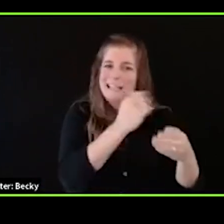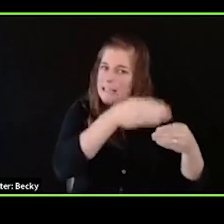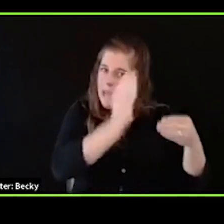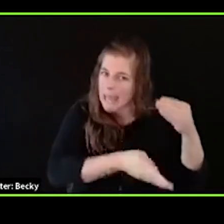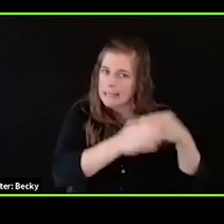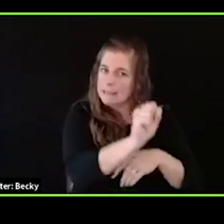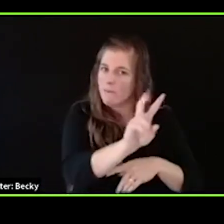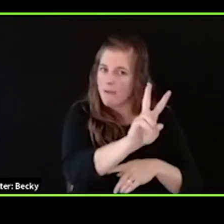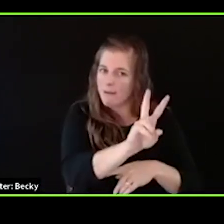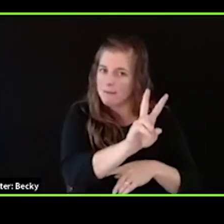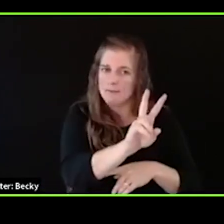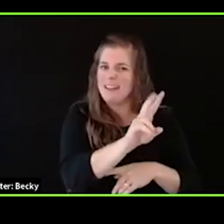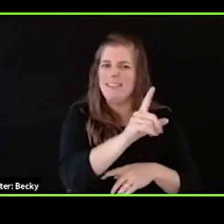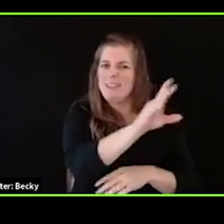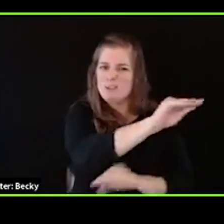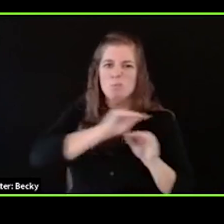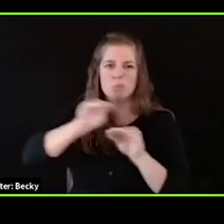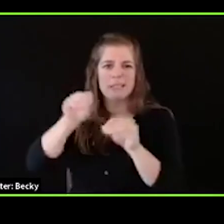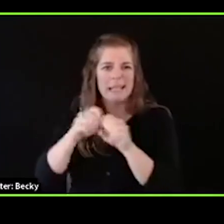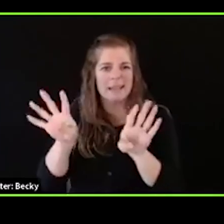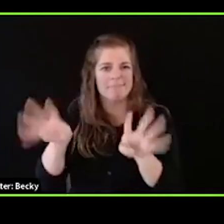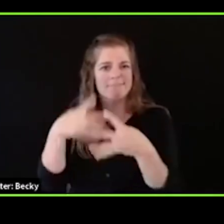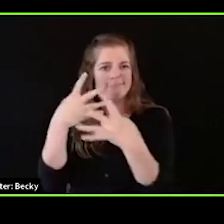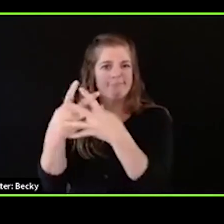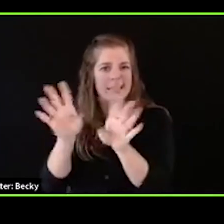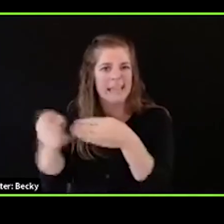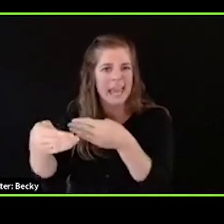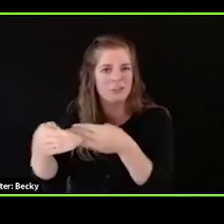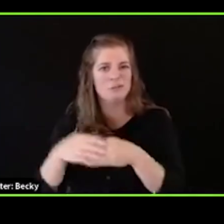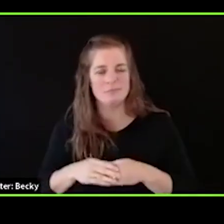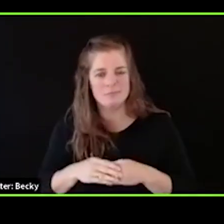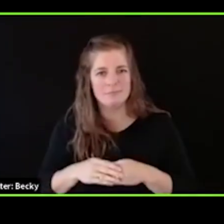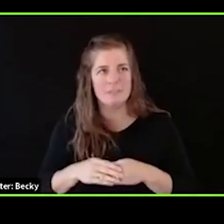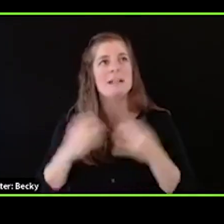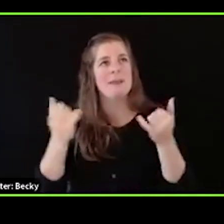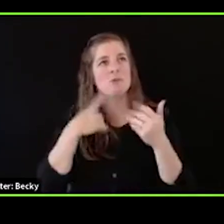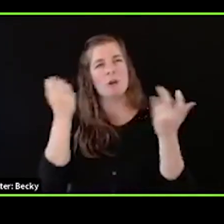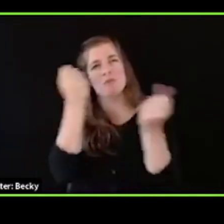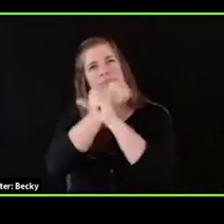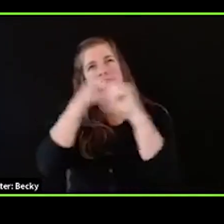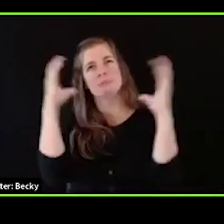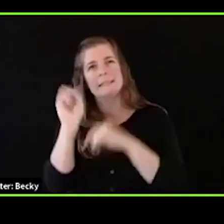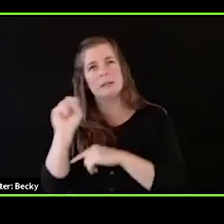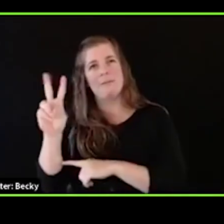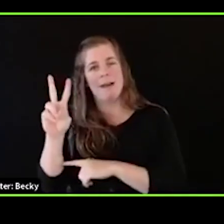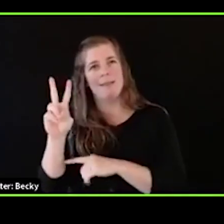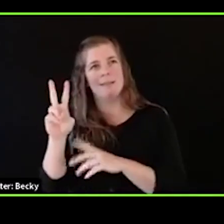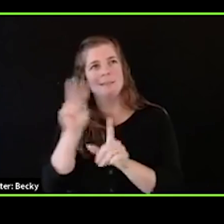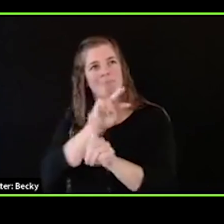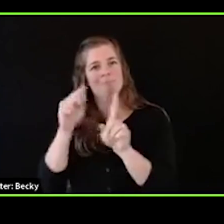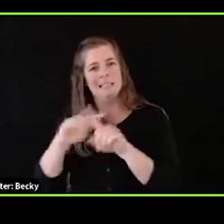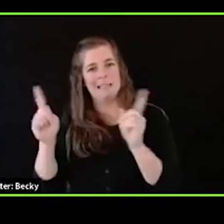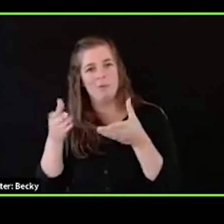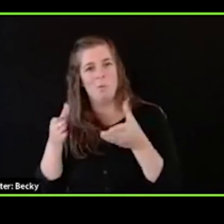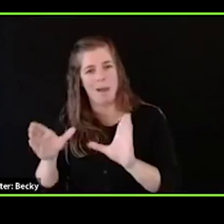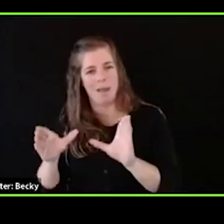violence to cages, this realization required me to imagine another way. And I'll get to that when I talk about structures briefly in a